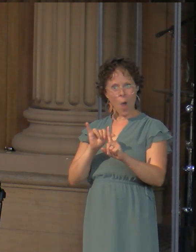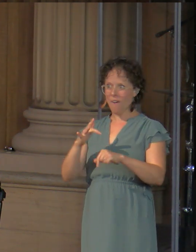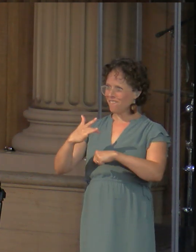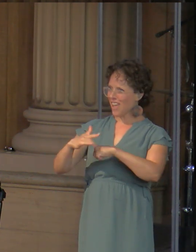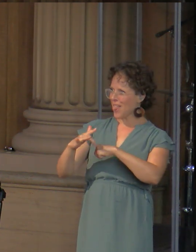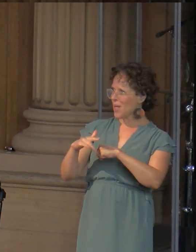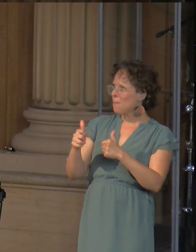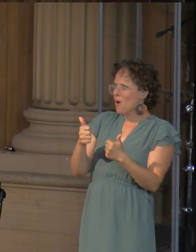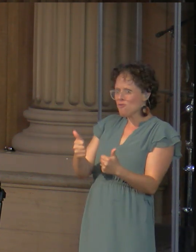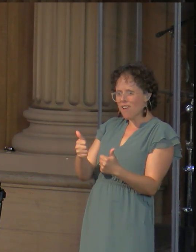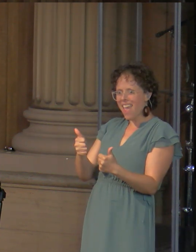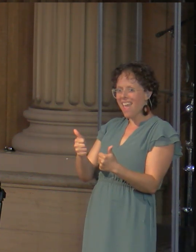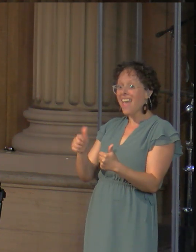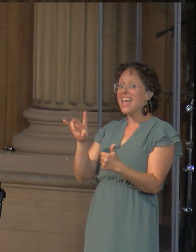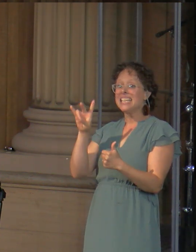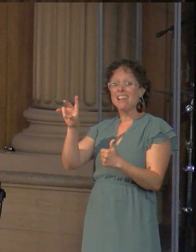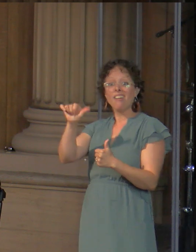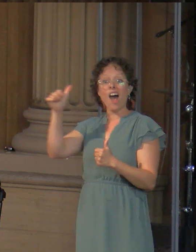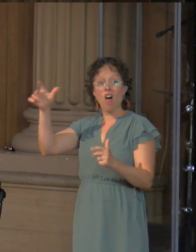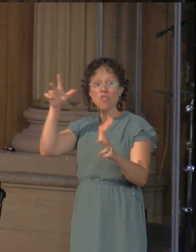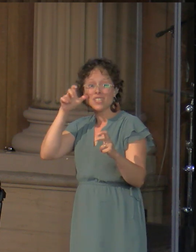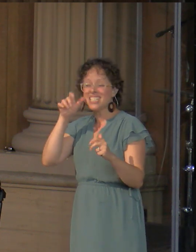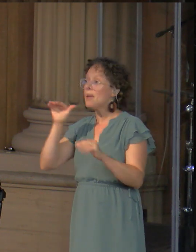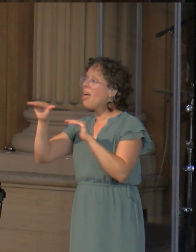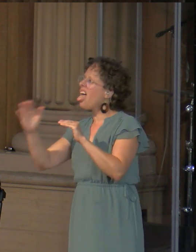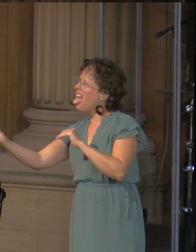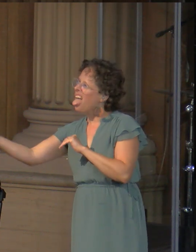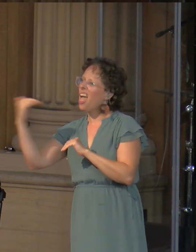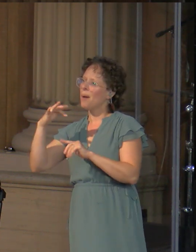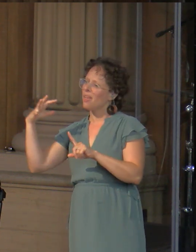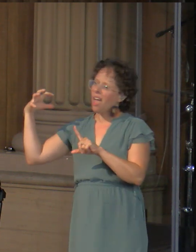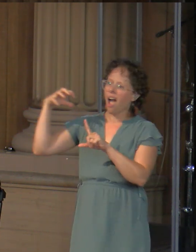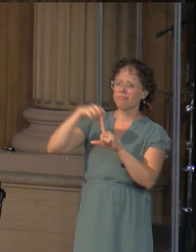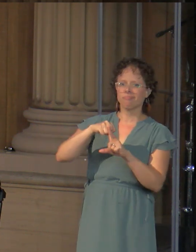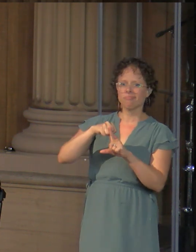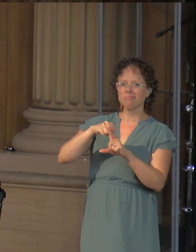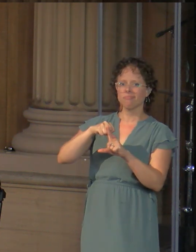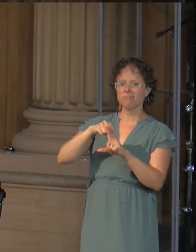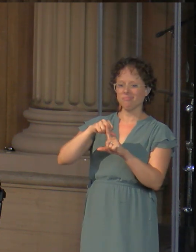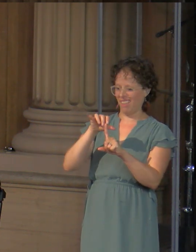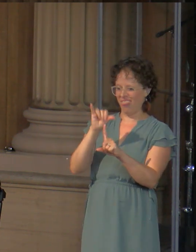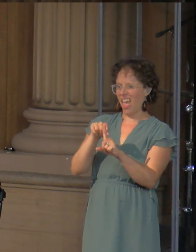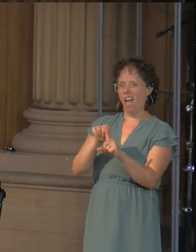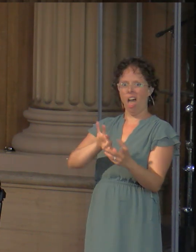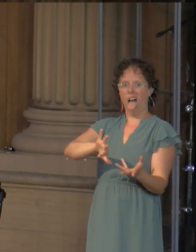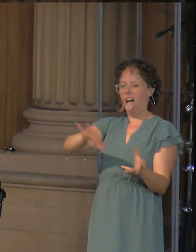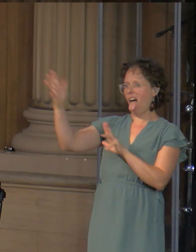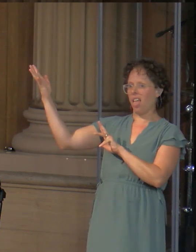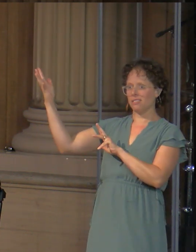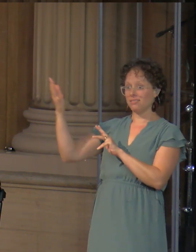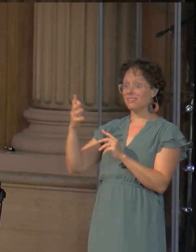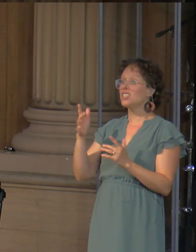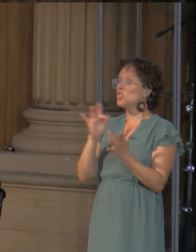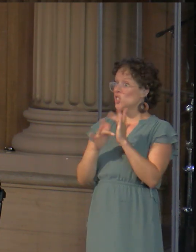to come in and throw a party, and they trash the place. And then Jesus says, that's how it's going to be with this generation.